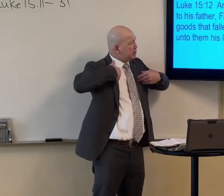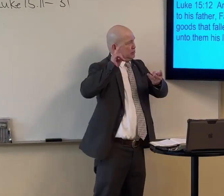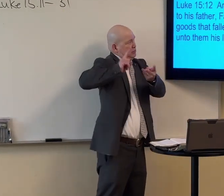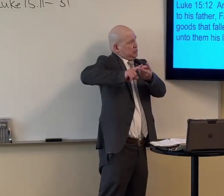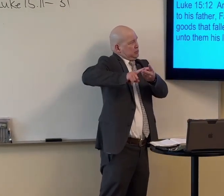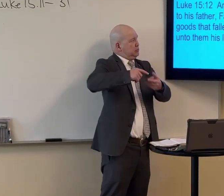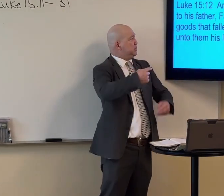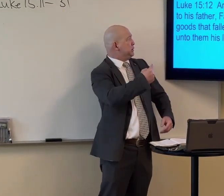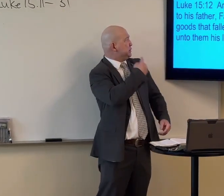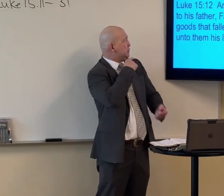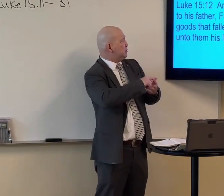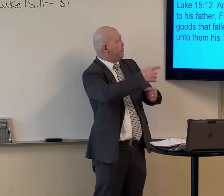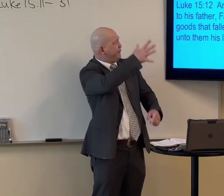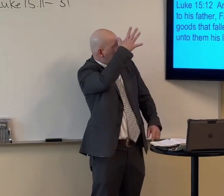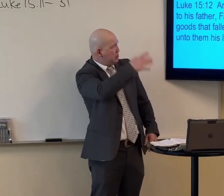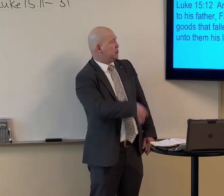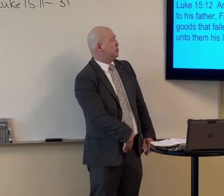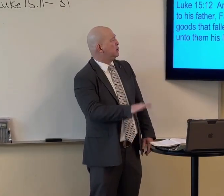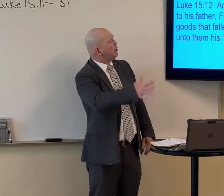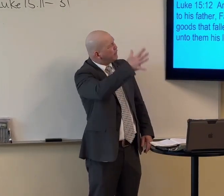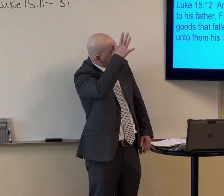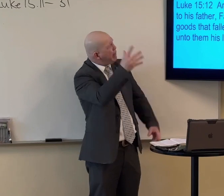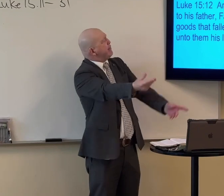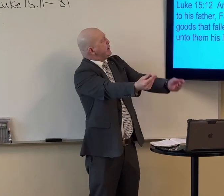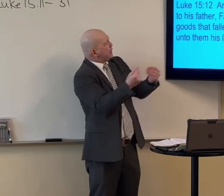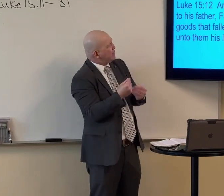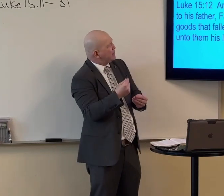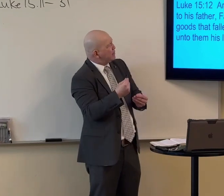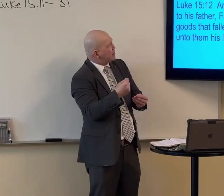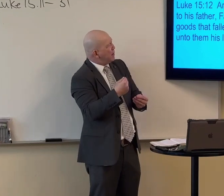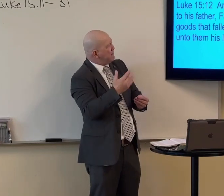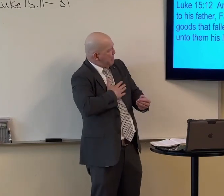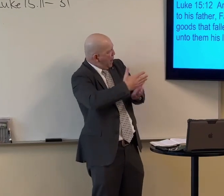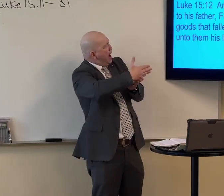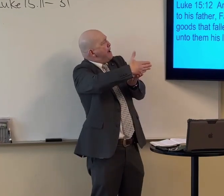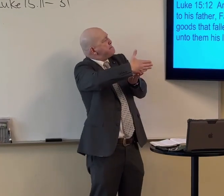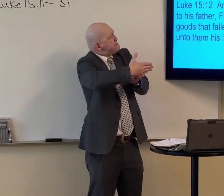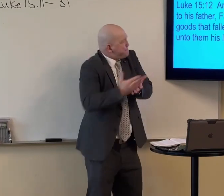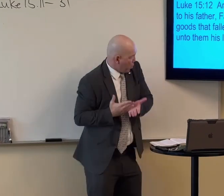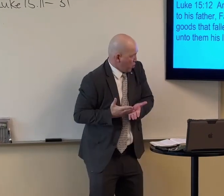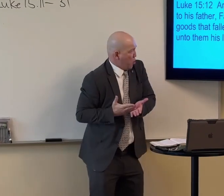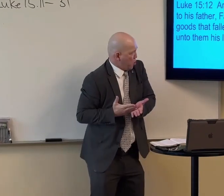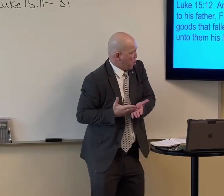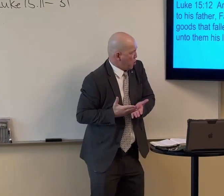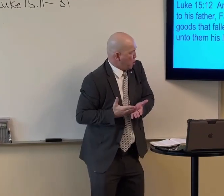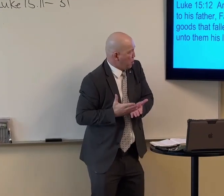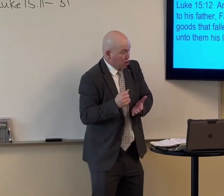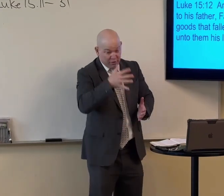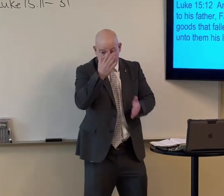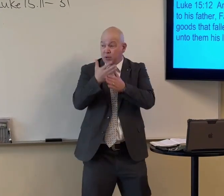Says, and the younger of them said to his father, father, give me the portion of goods that falleth to me.